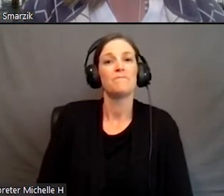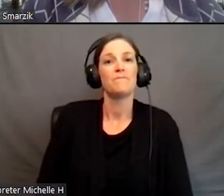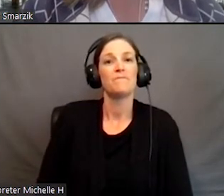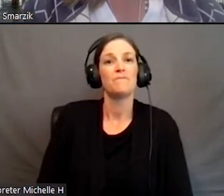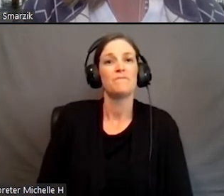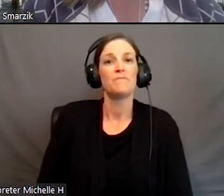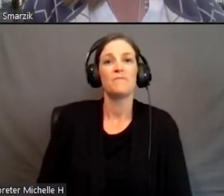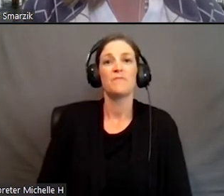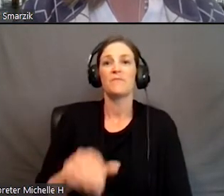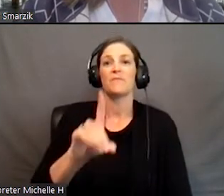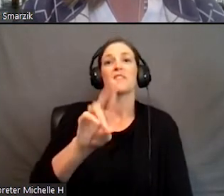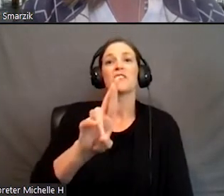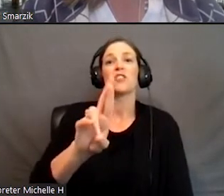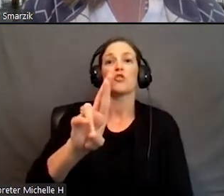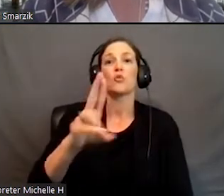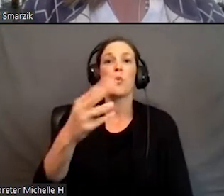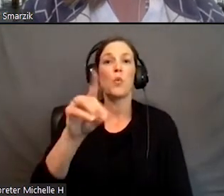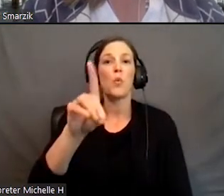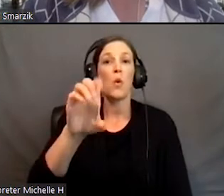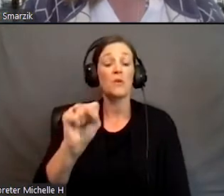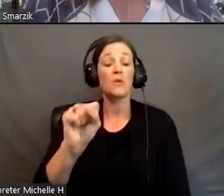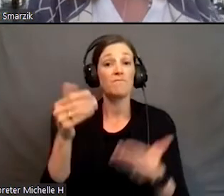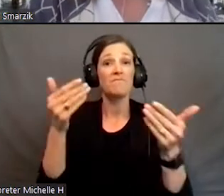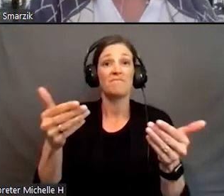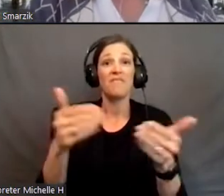Dr. Rhodes, would you like to announce the next video?